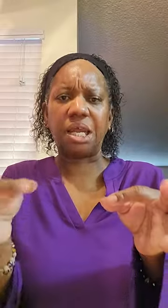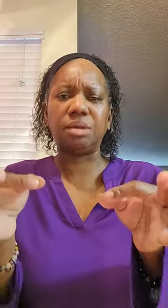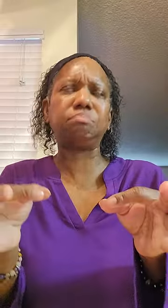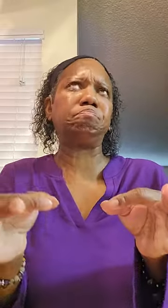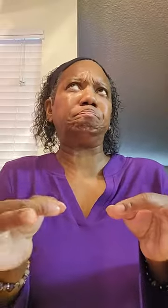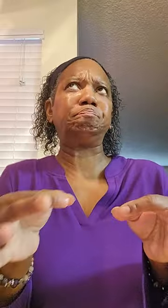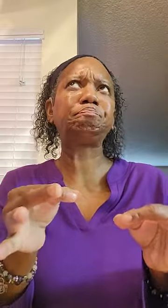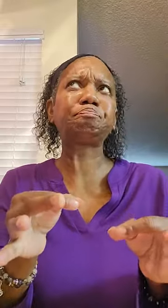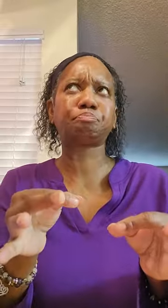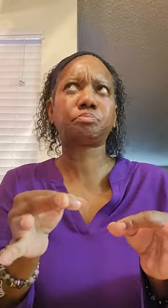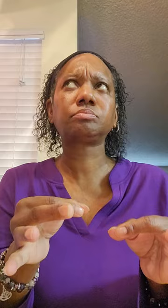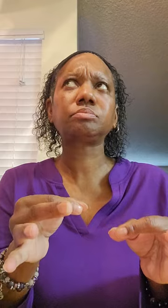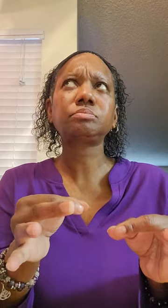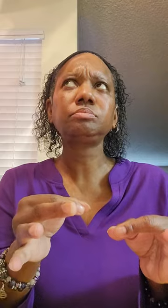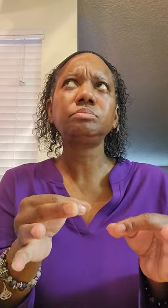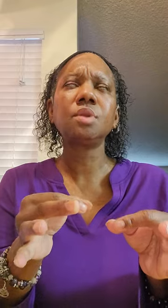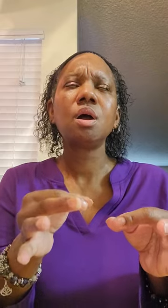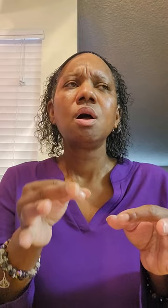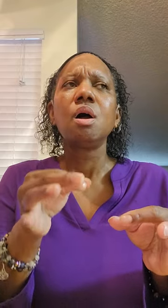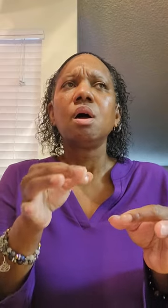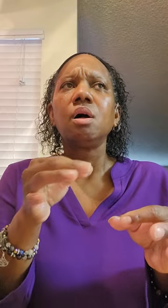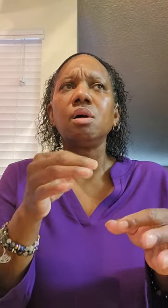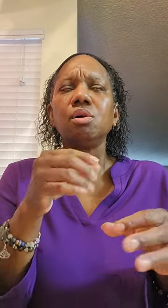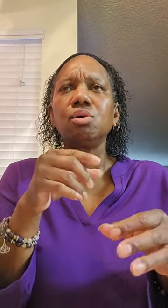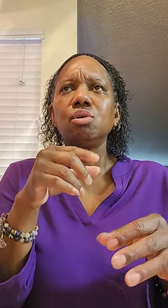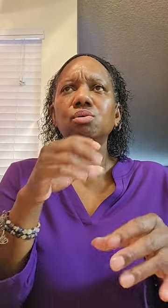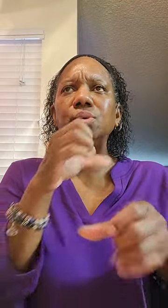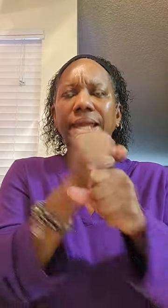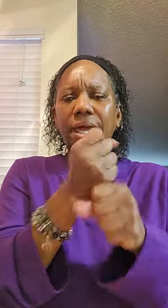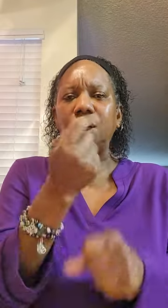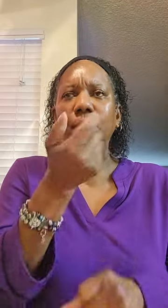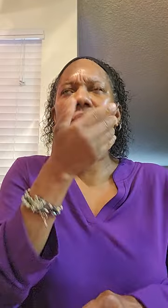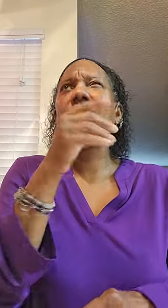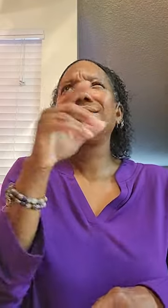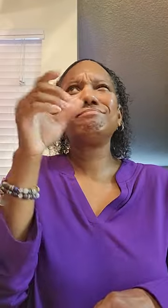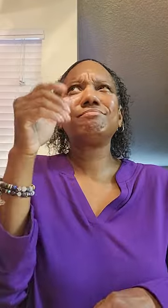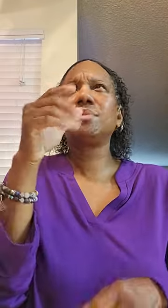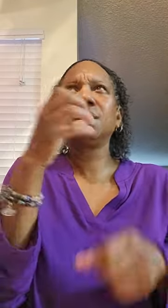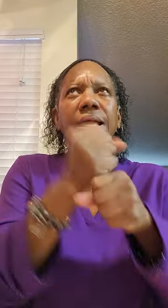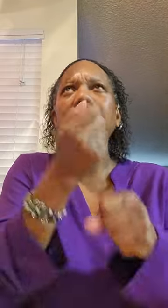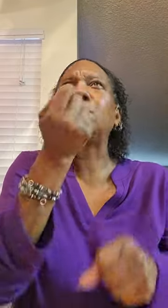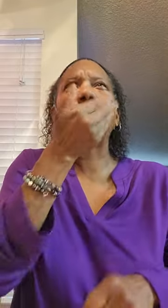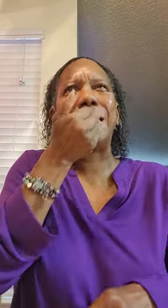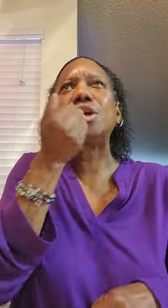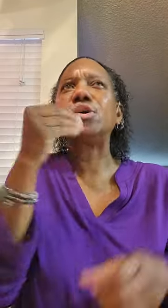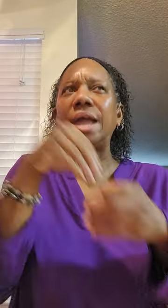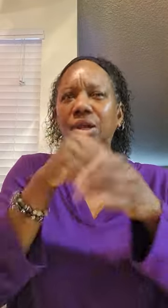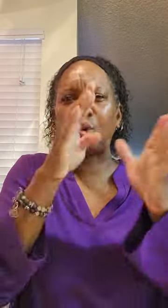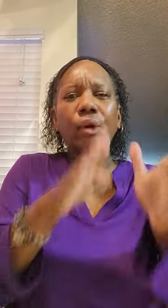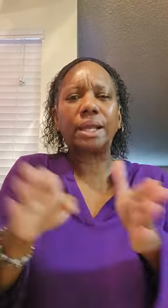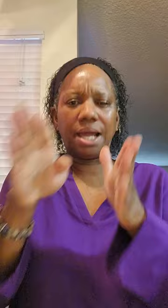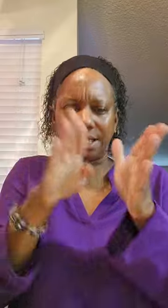to get a little bit, get a little bit better in organizing.